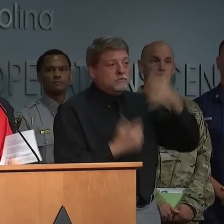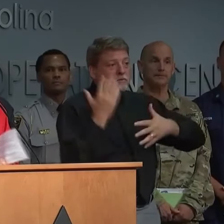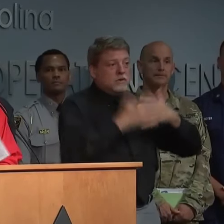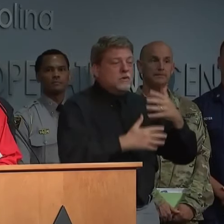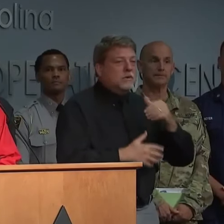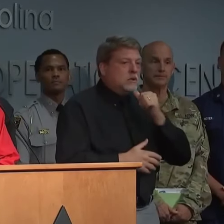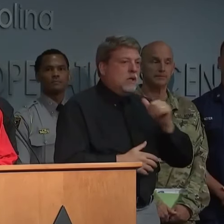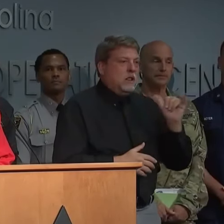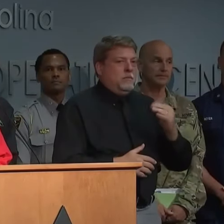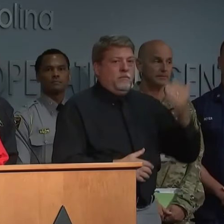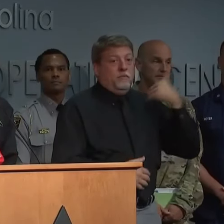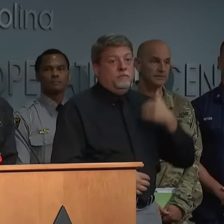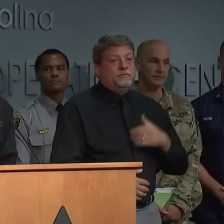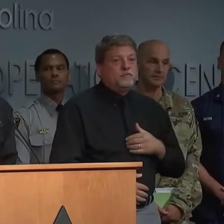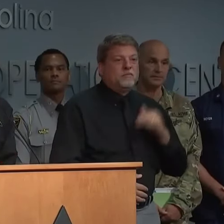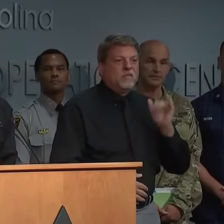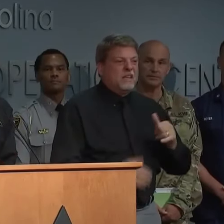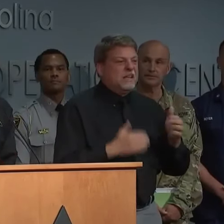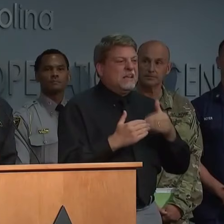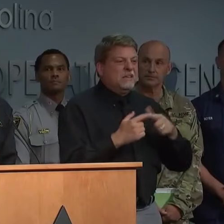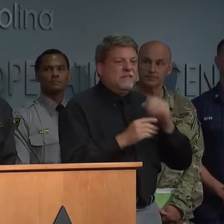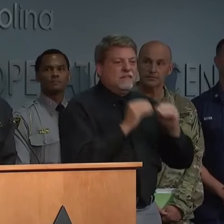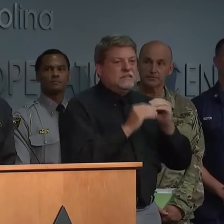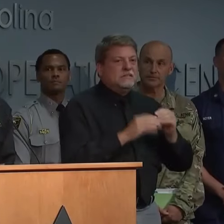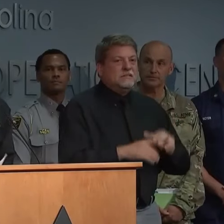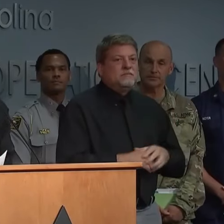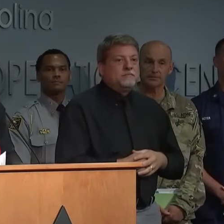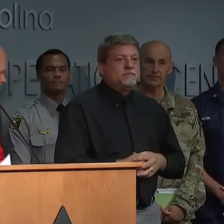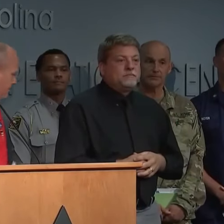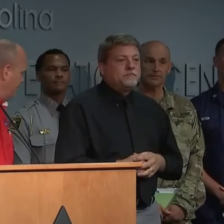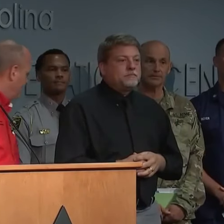previous storms, and that's easy to repair.